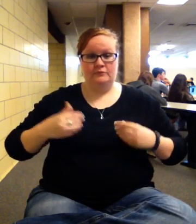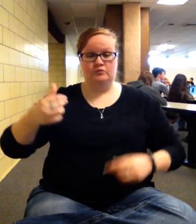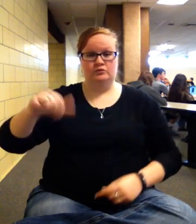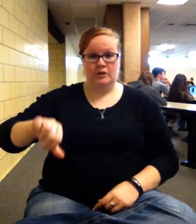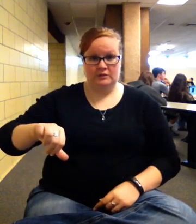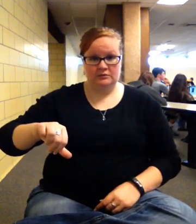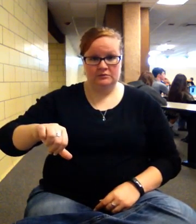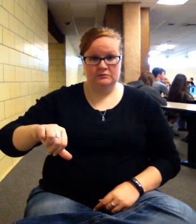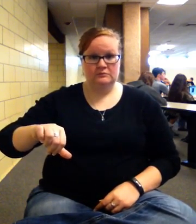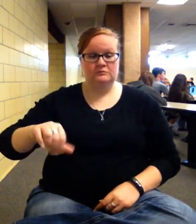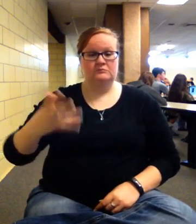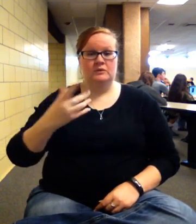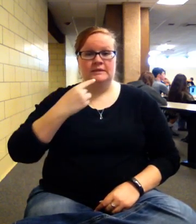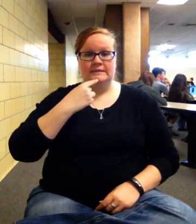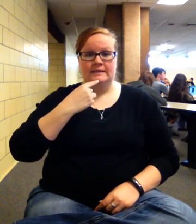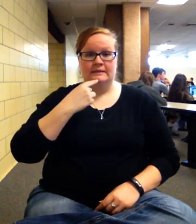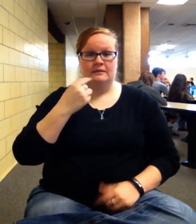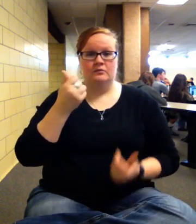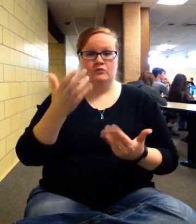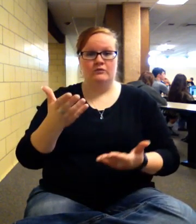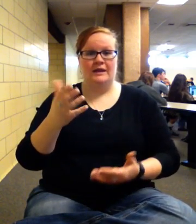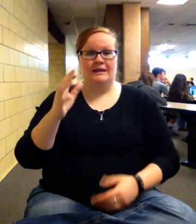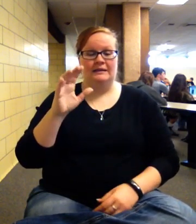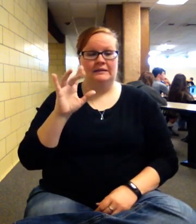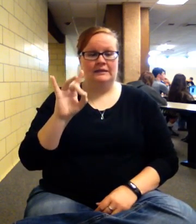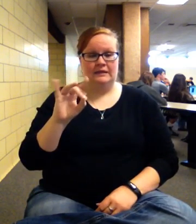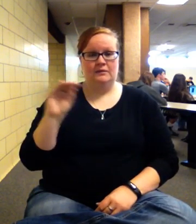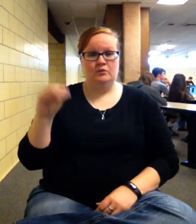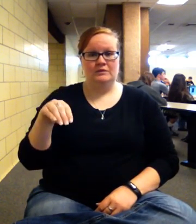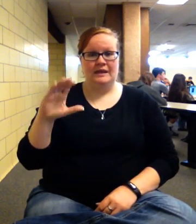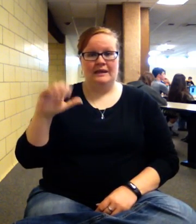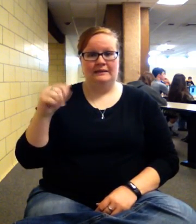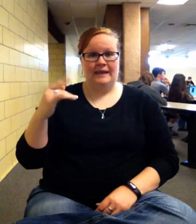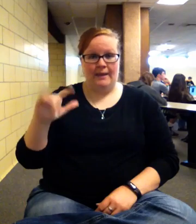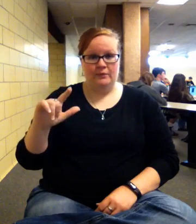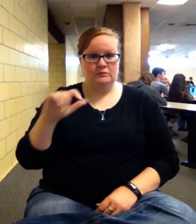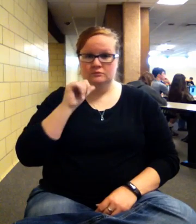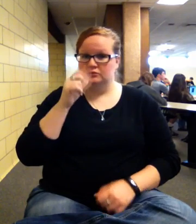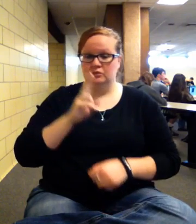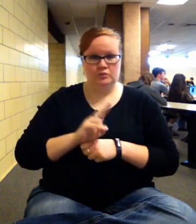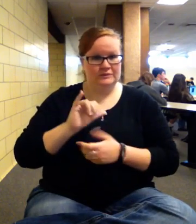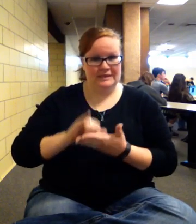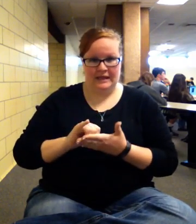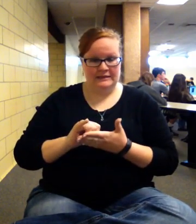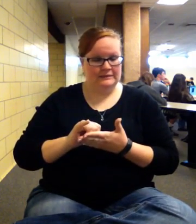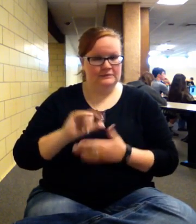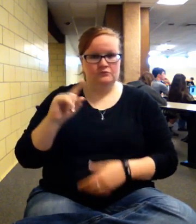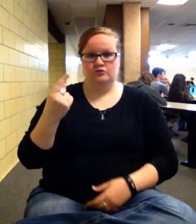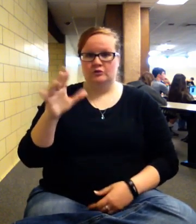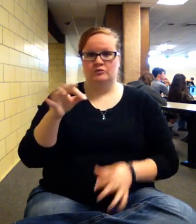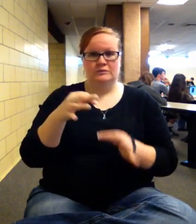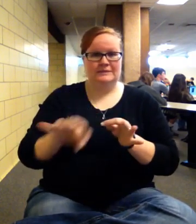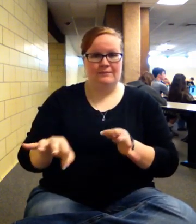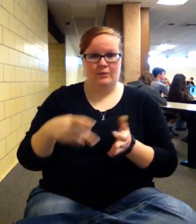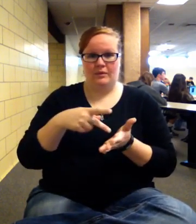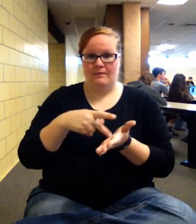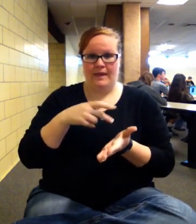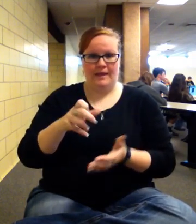And what they're saying, they give you the 8% capital, but you're really not going to use that because it's just your simple payback period. But they say